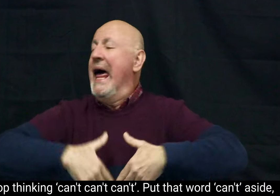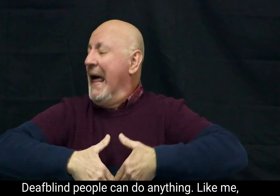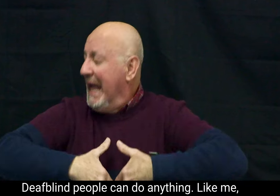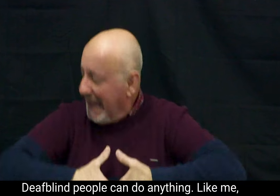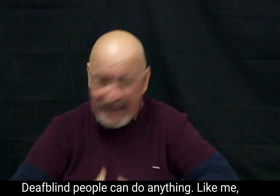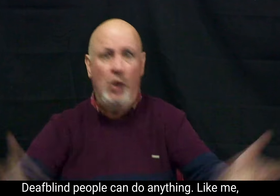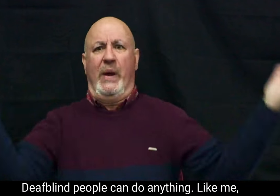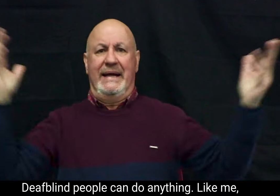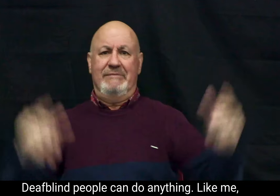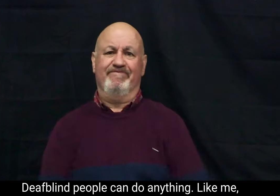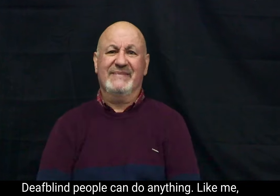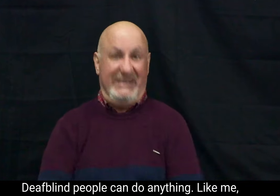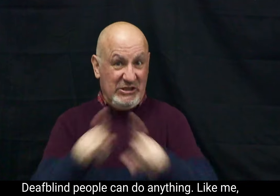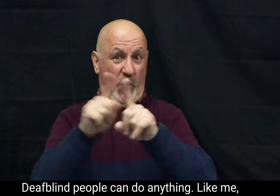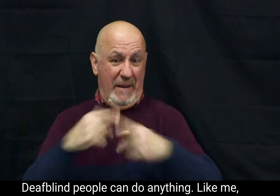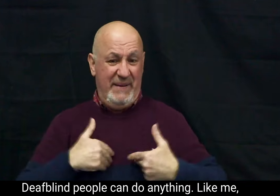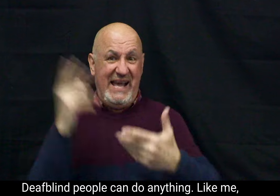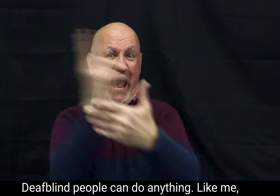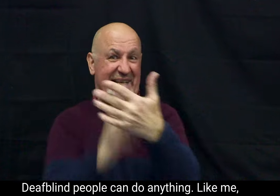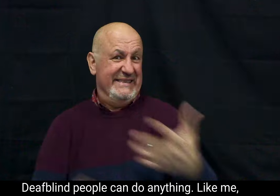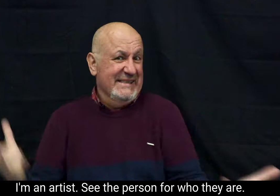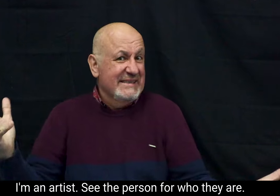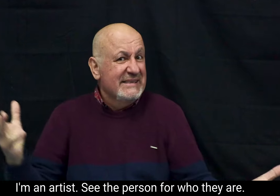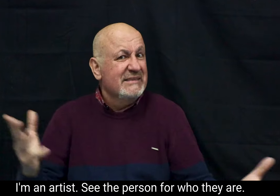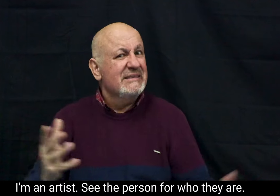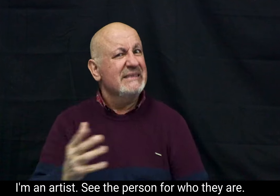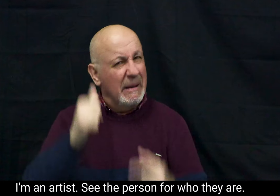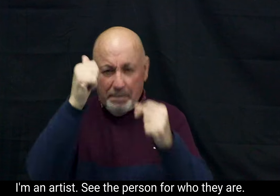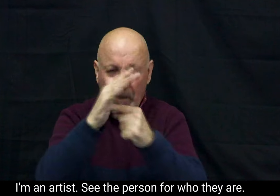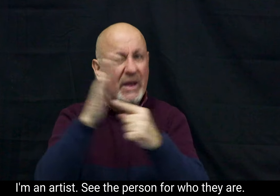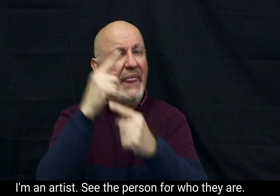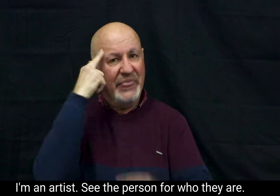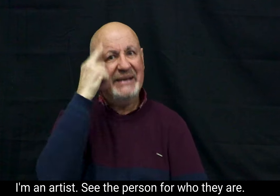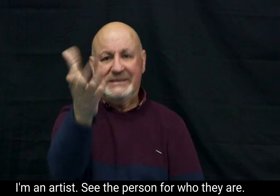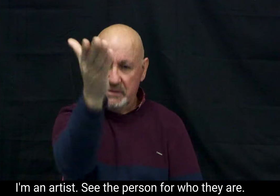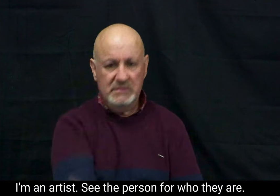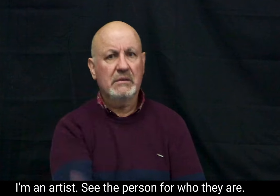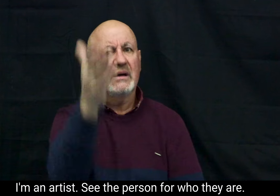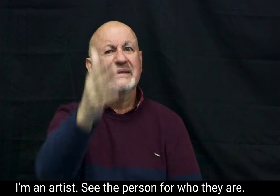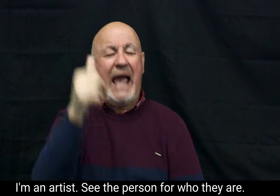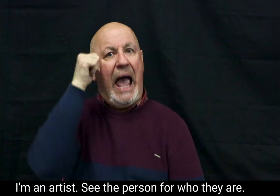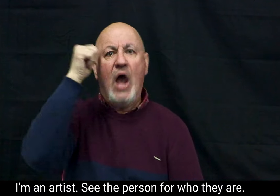Deafblind people can do anything. Like me. I'm an artist. See the person for who they are.